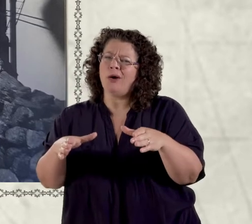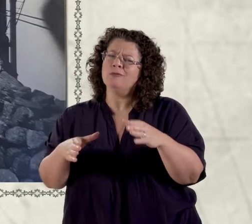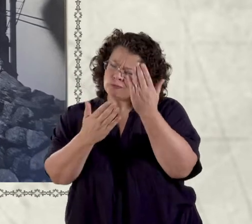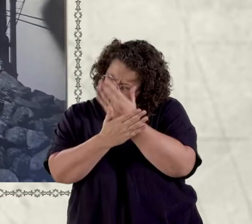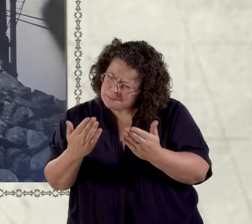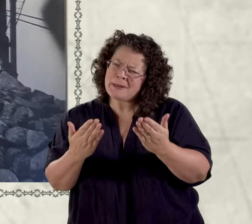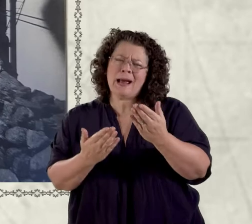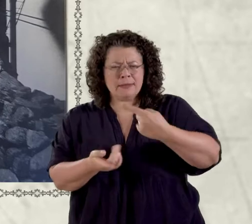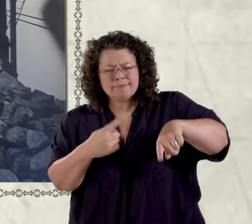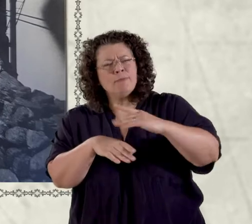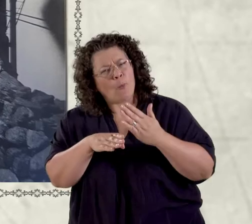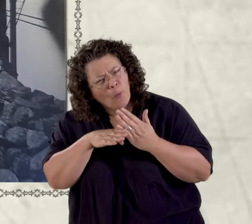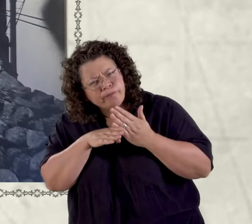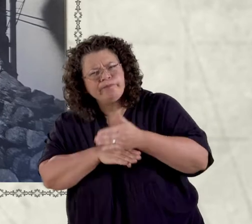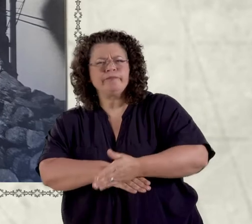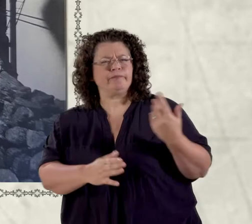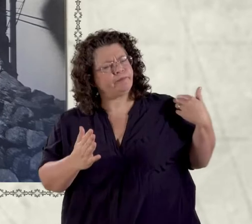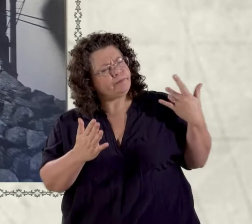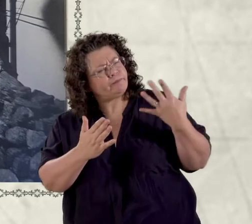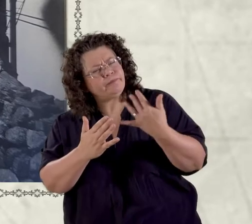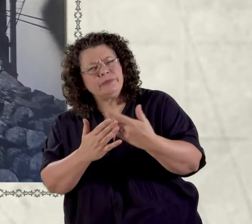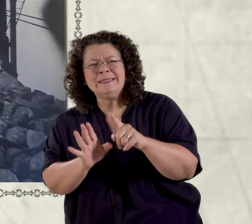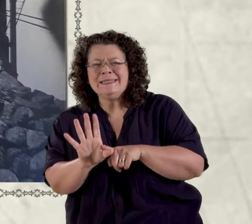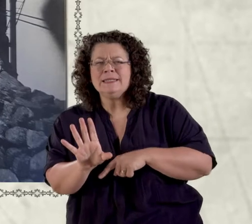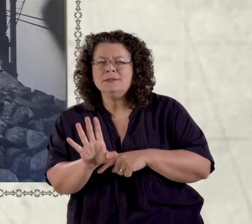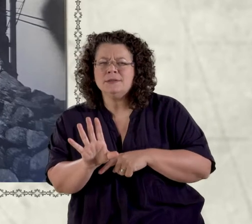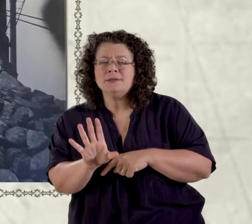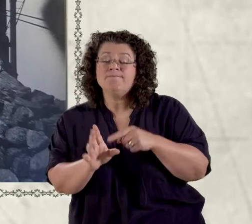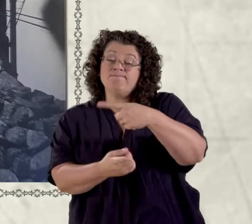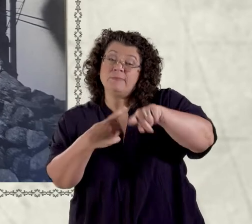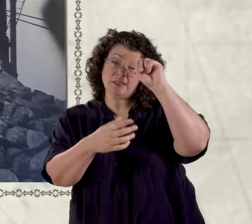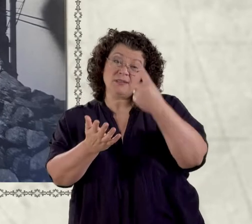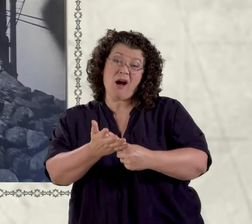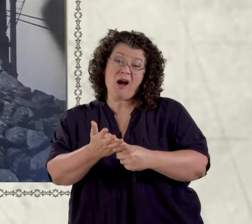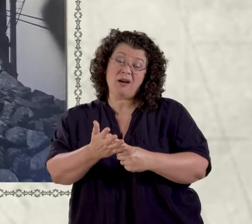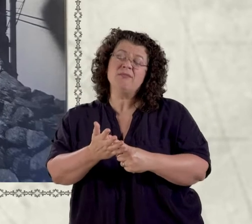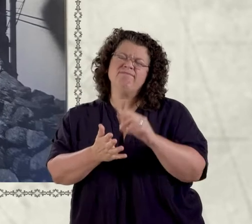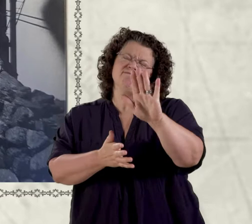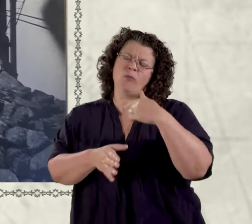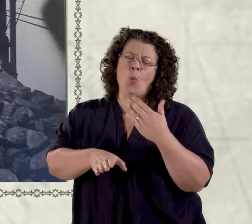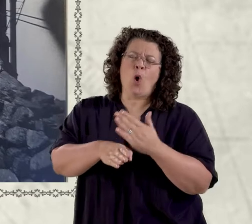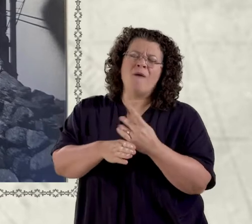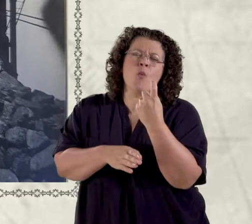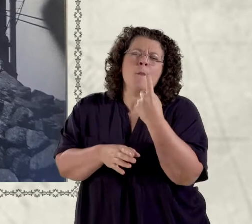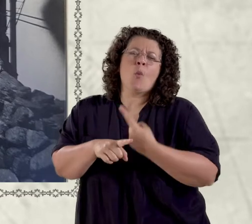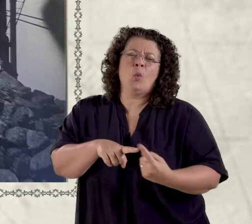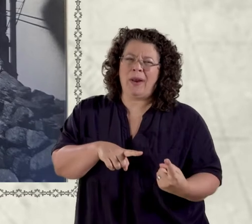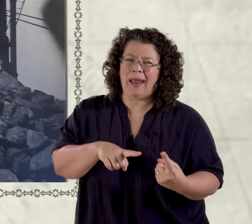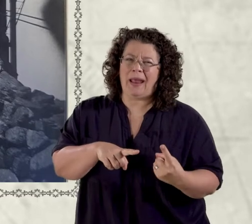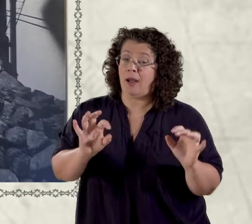and they decided to work for another week for nothing and in that time on the